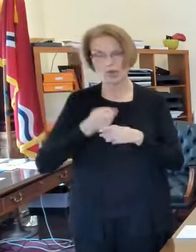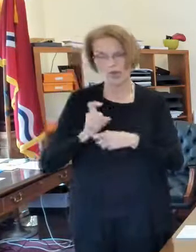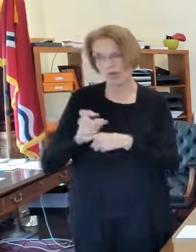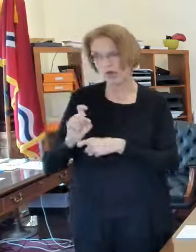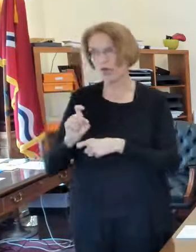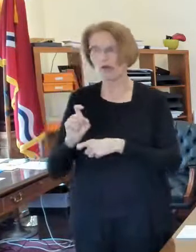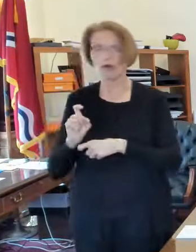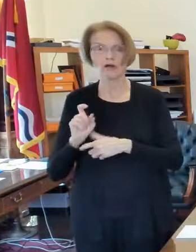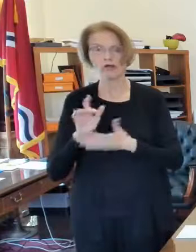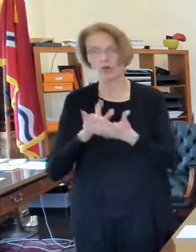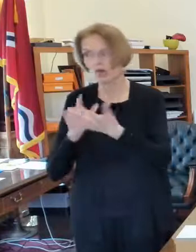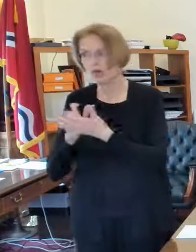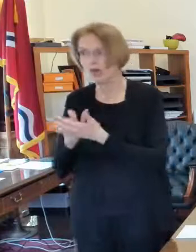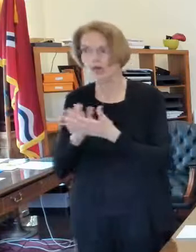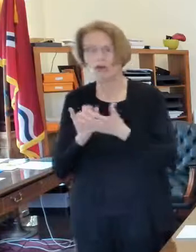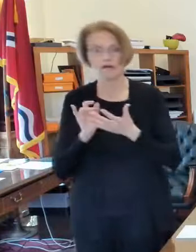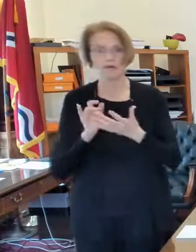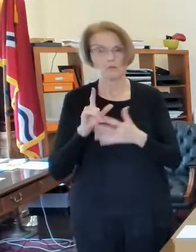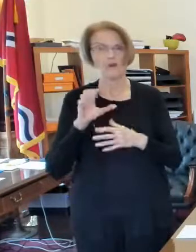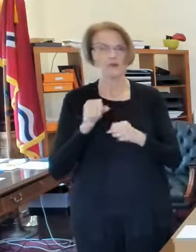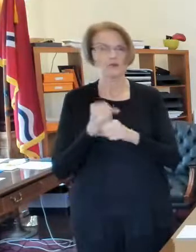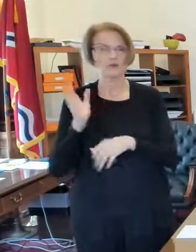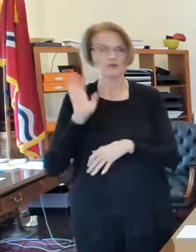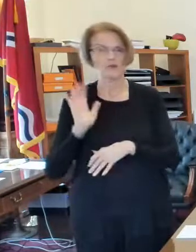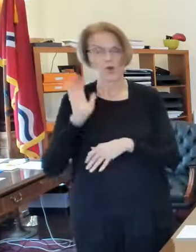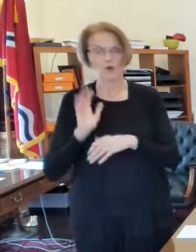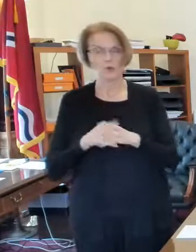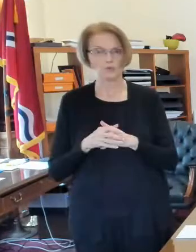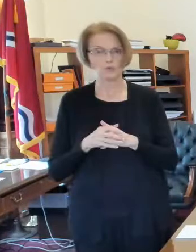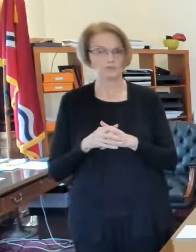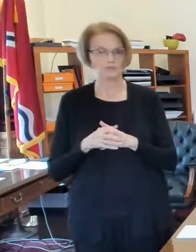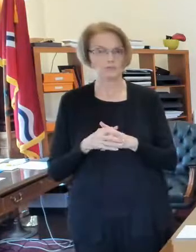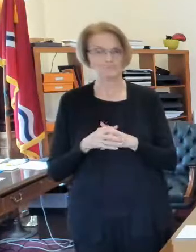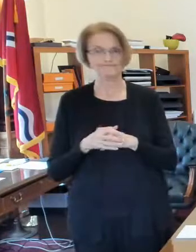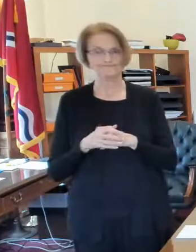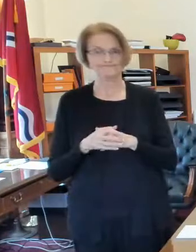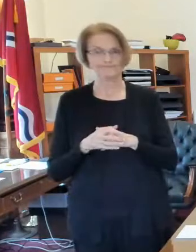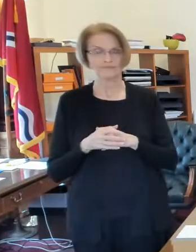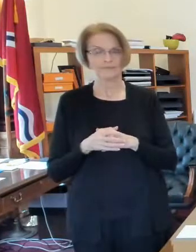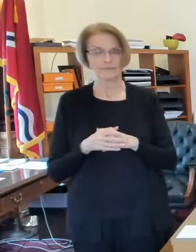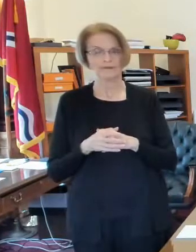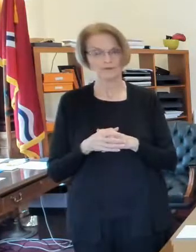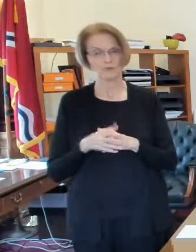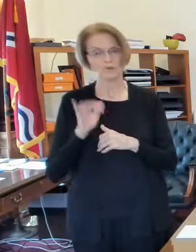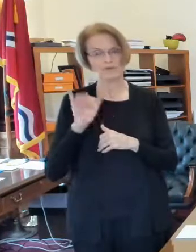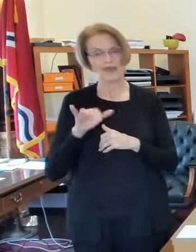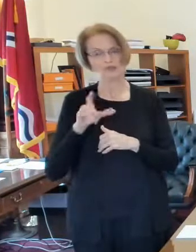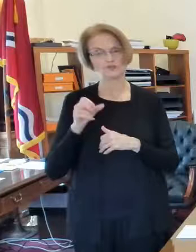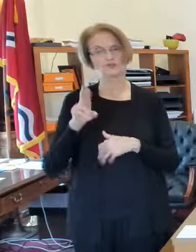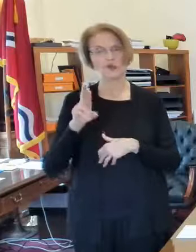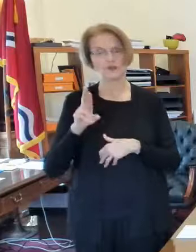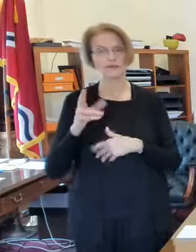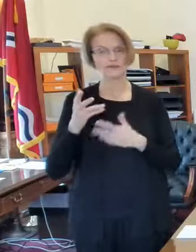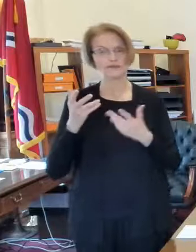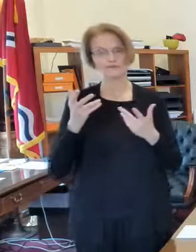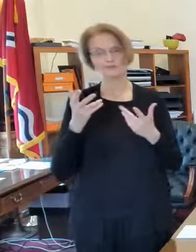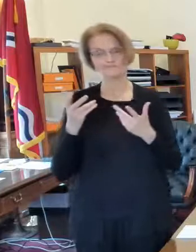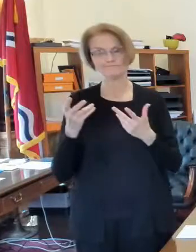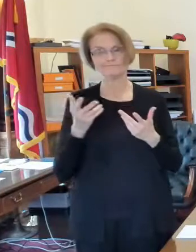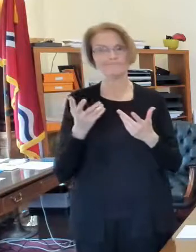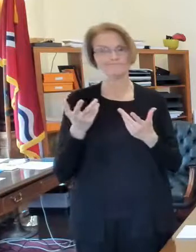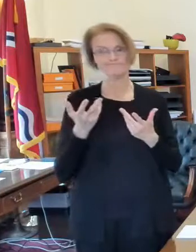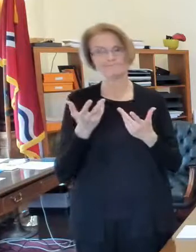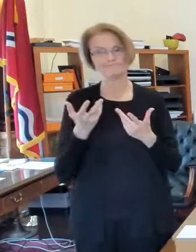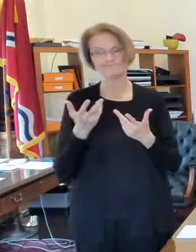close to a hundred years ago um it is a very uh weak mayor system